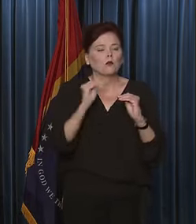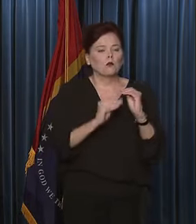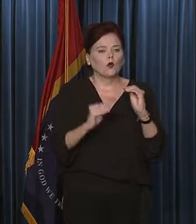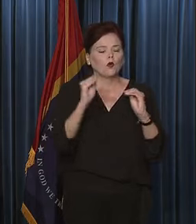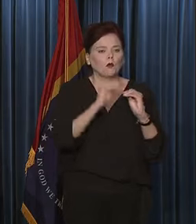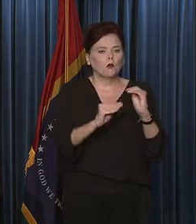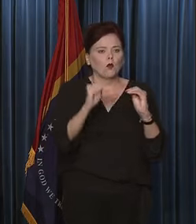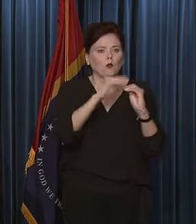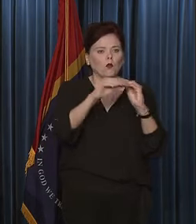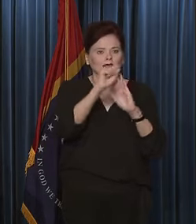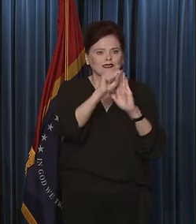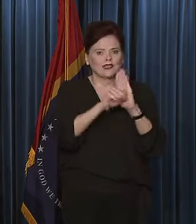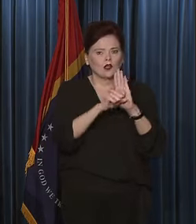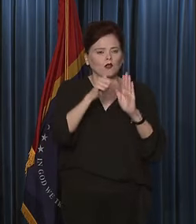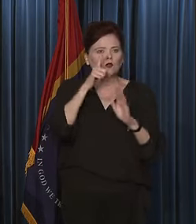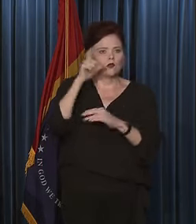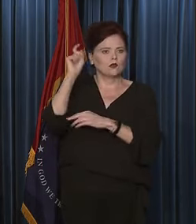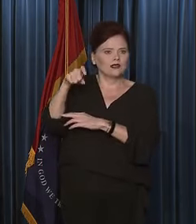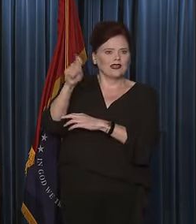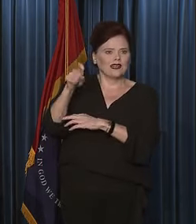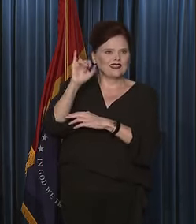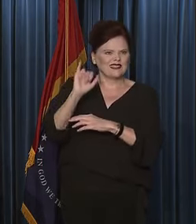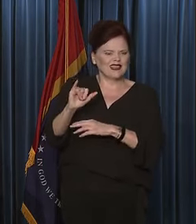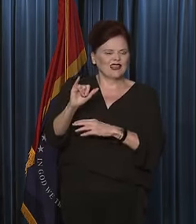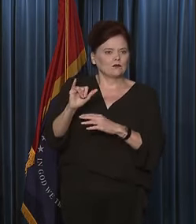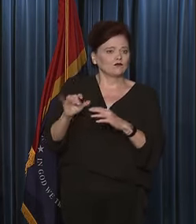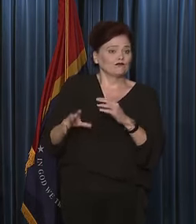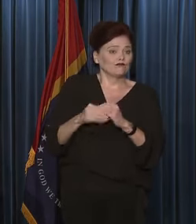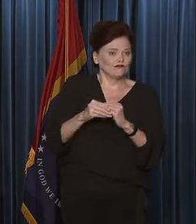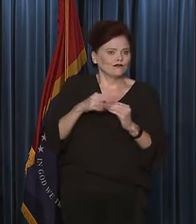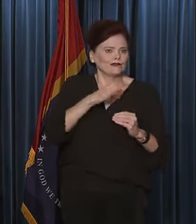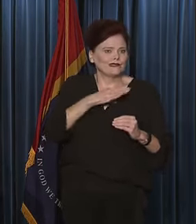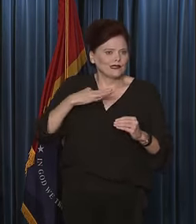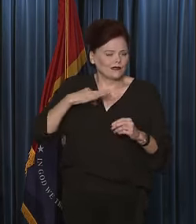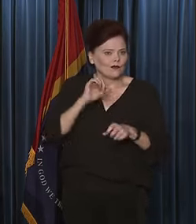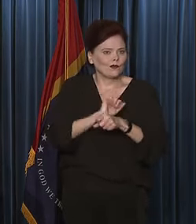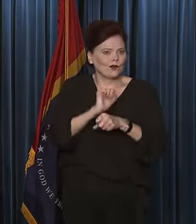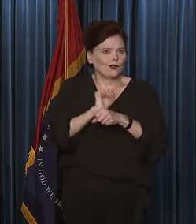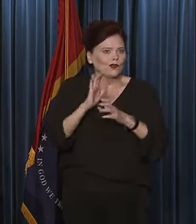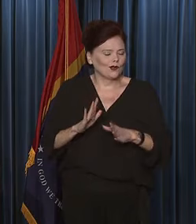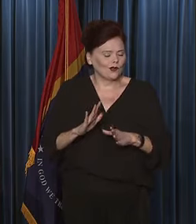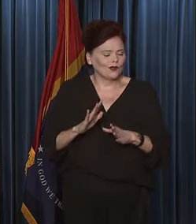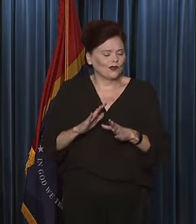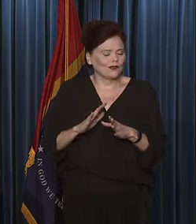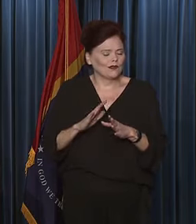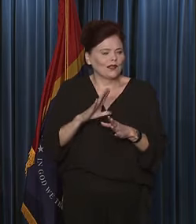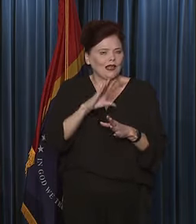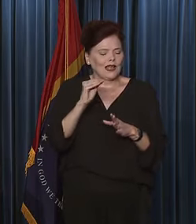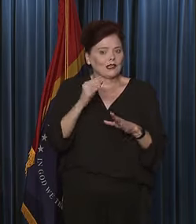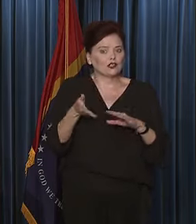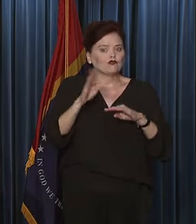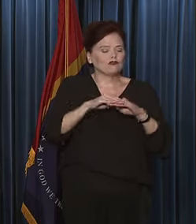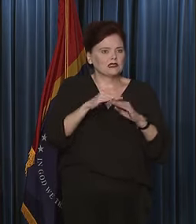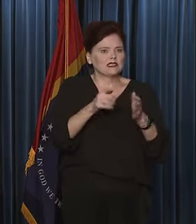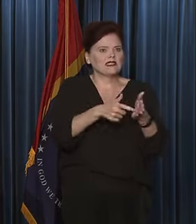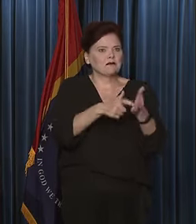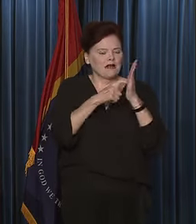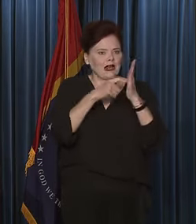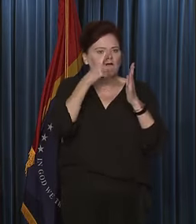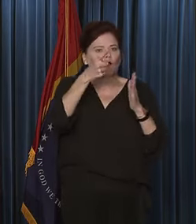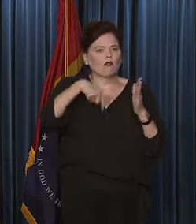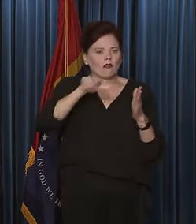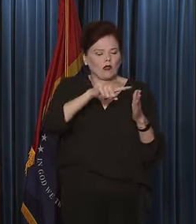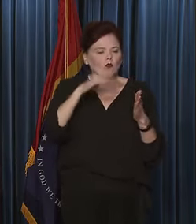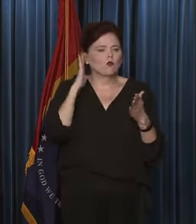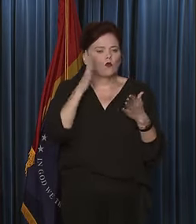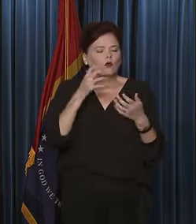states that are in need of these additional health care workers. Obviously, the increase in demand for them is going